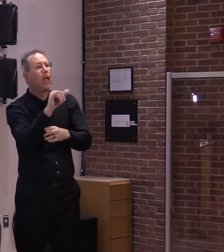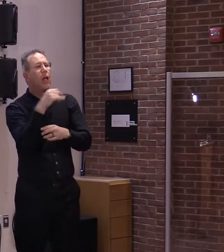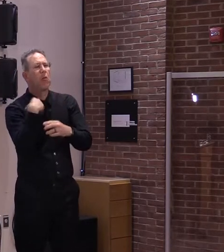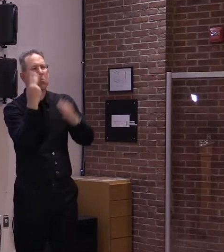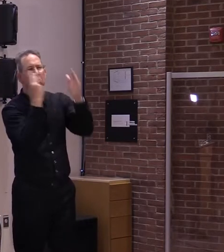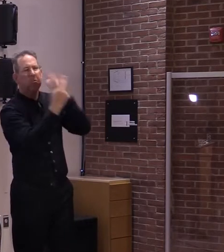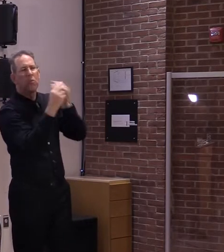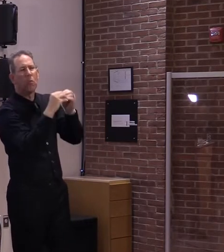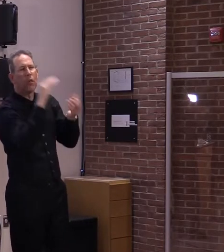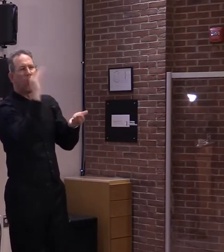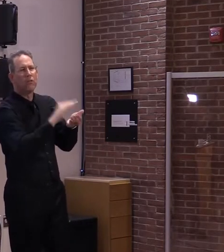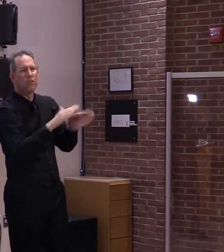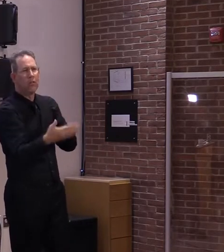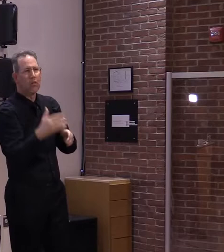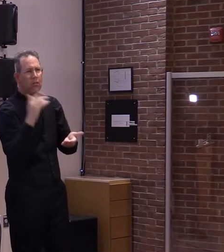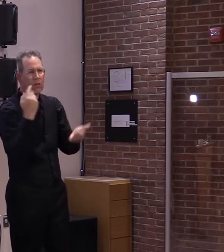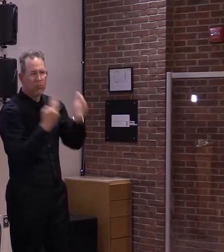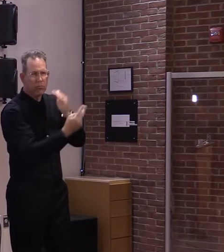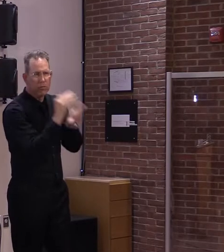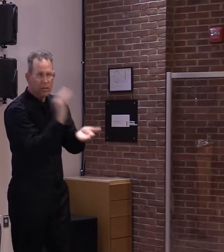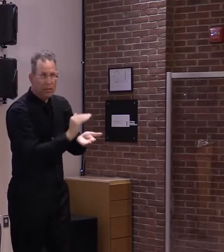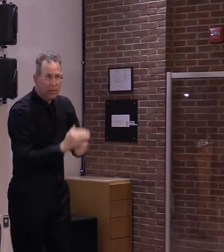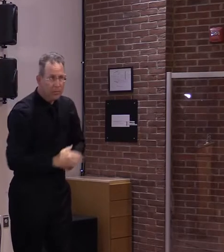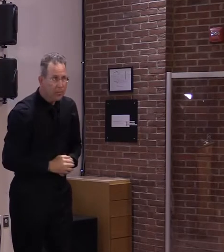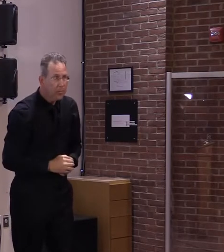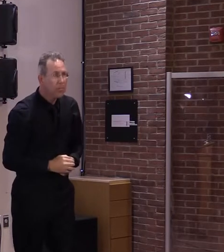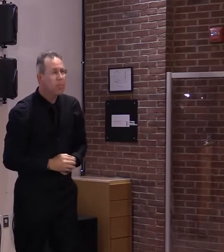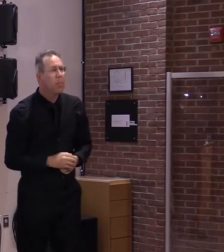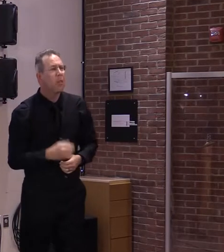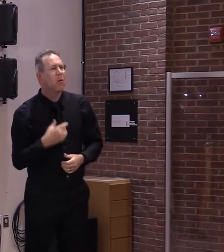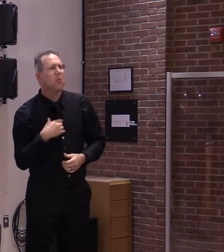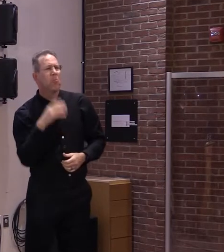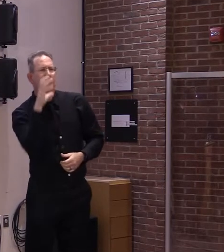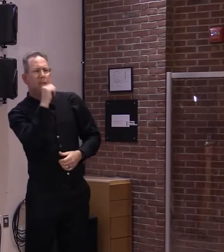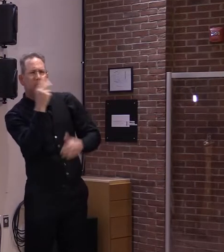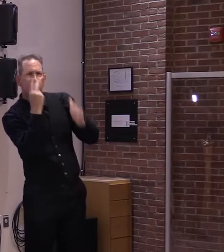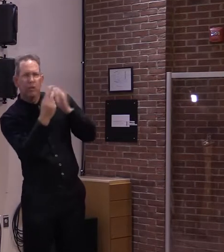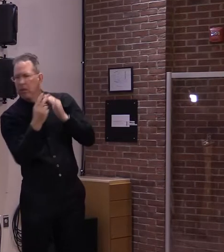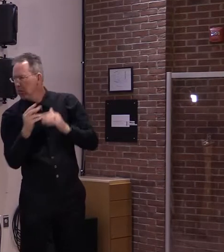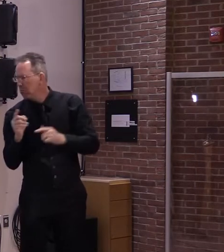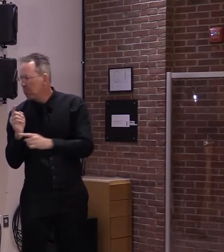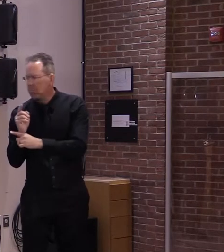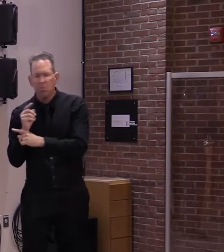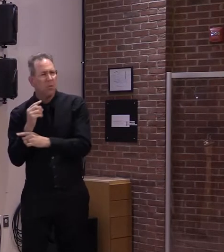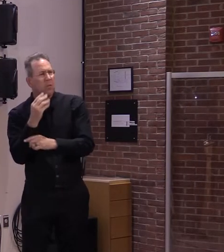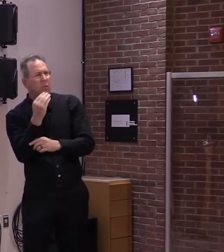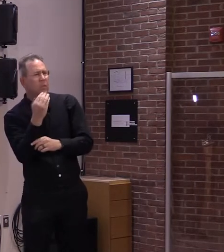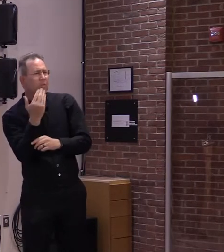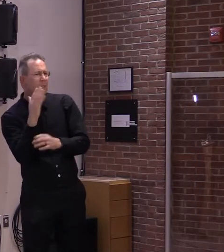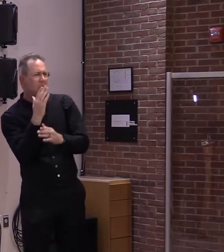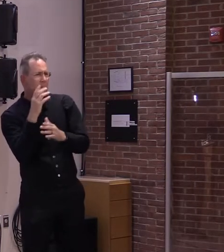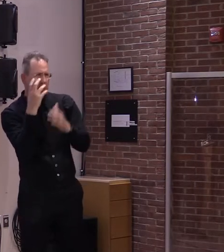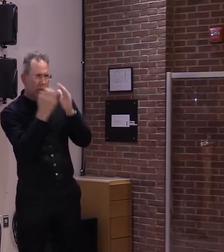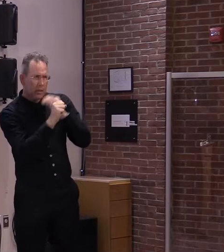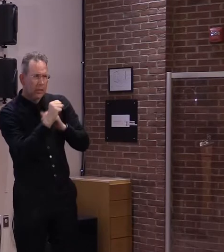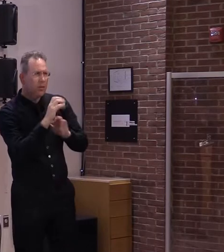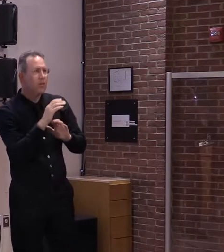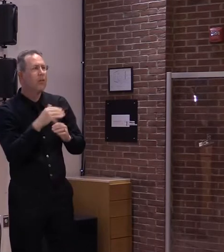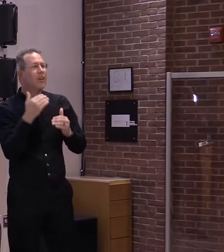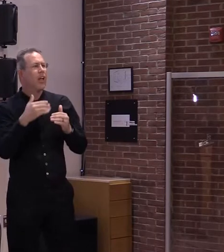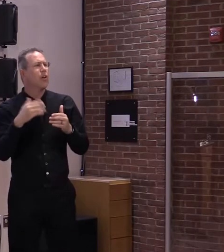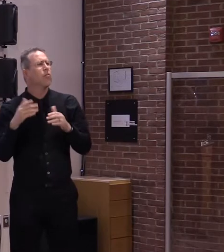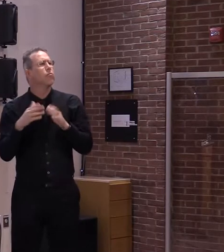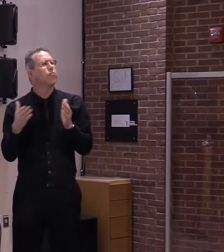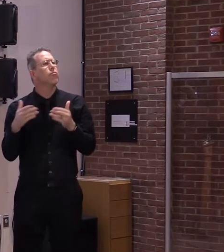and as many as 15 deaths estimated for the month of May. Taking a look now at the Vermont Forward Plan,